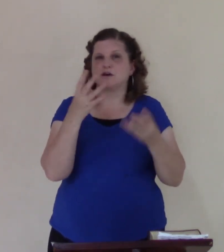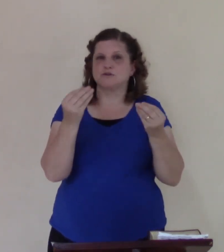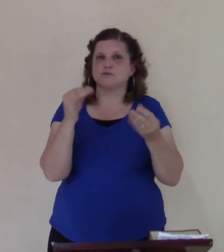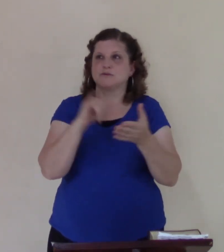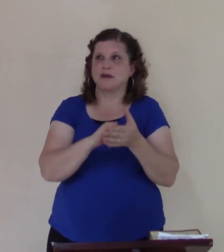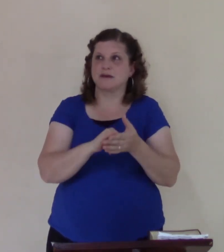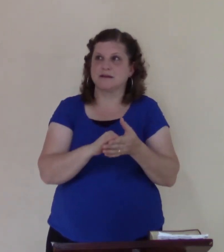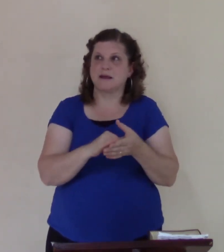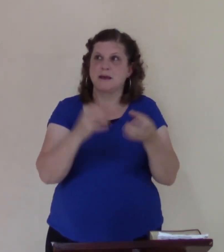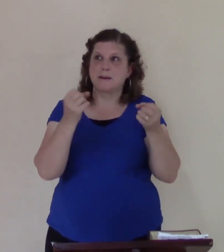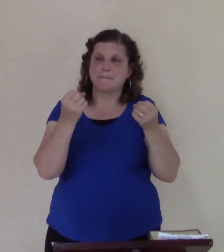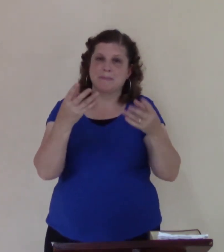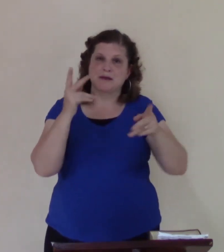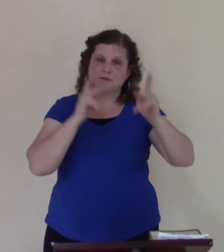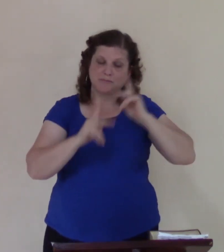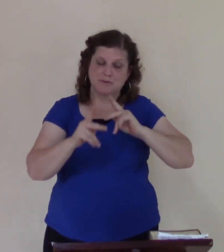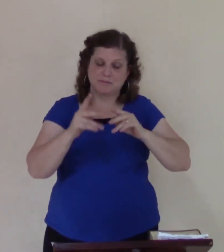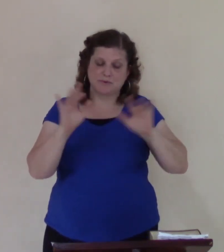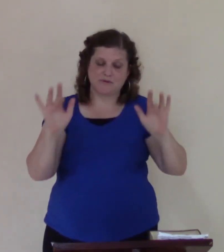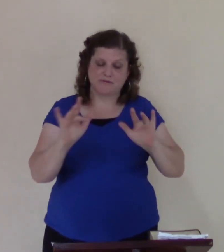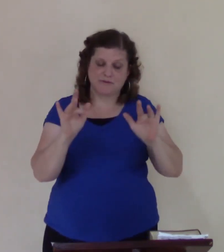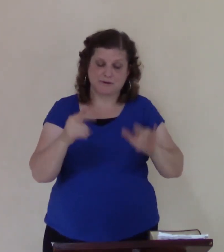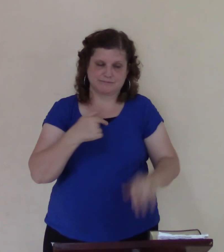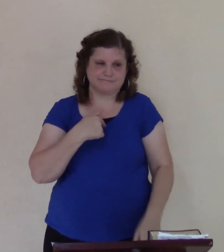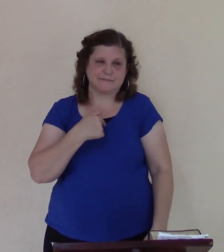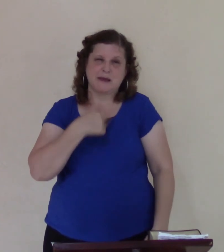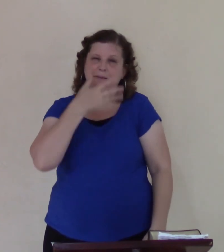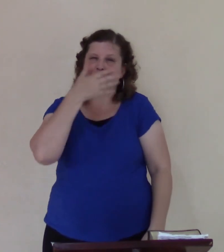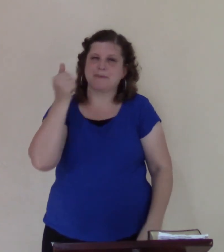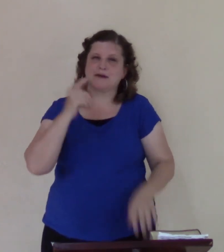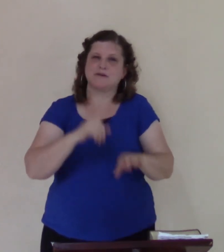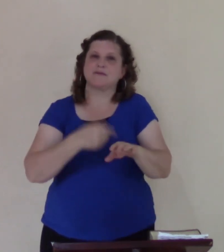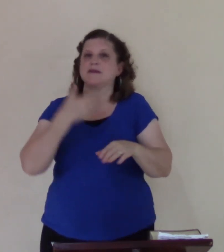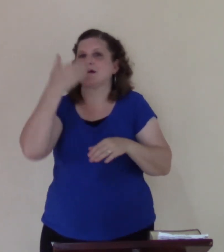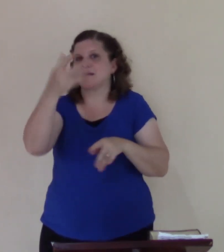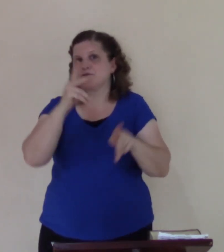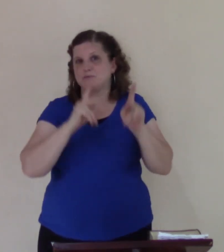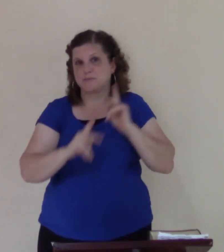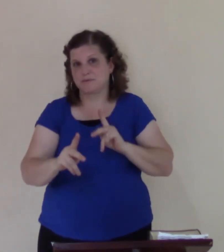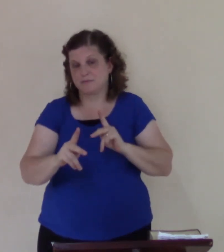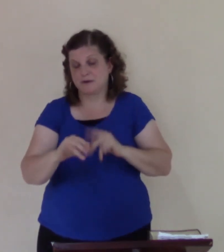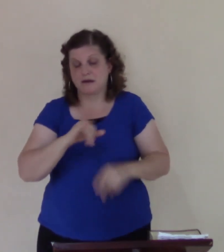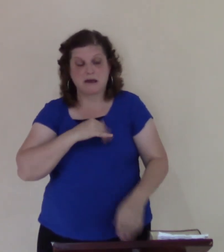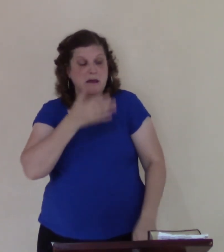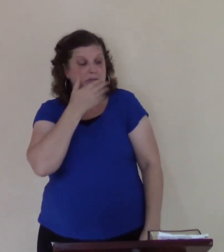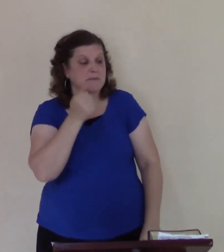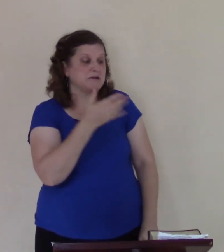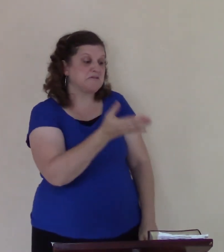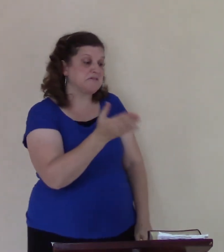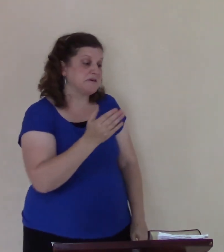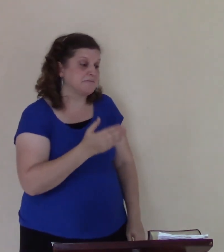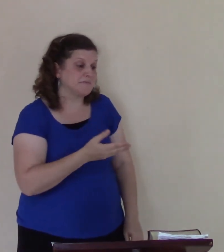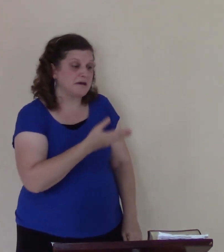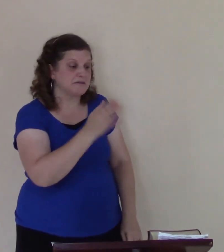are many that feel they're better than others that's self anxiousness I'm better that they all deserve this they all deserve that